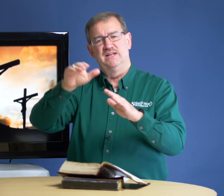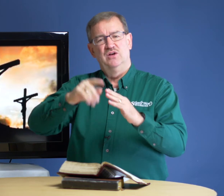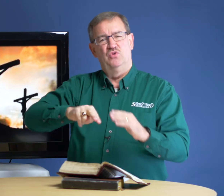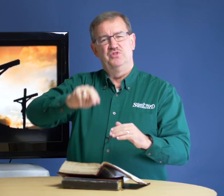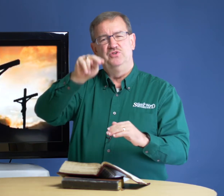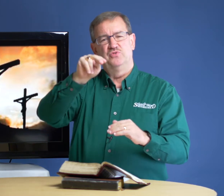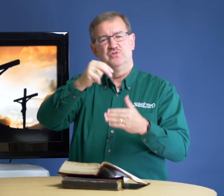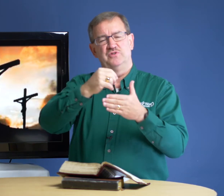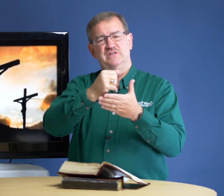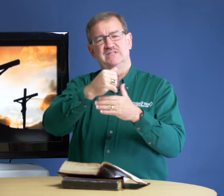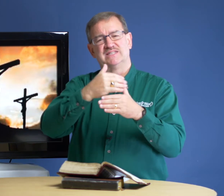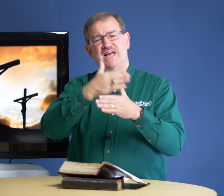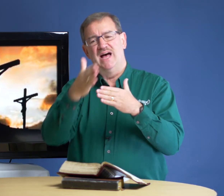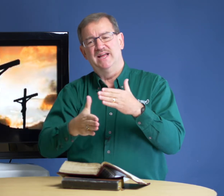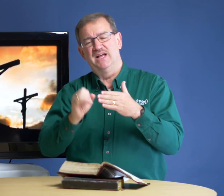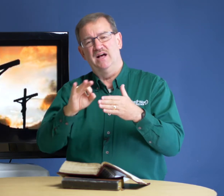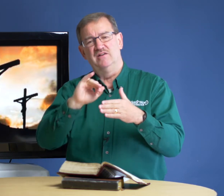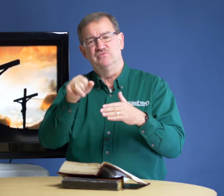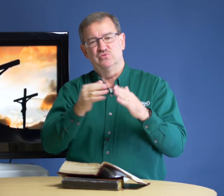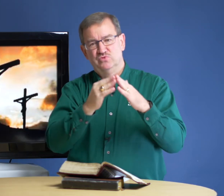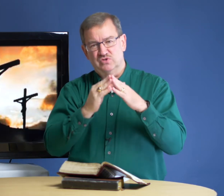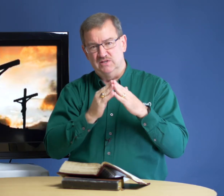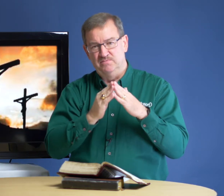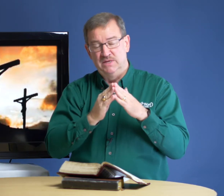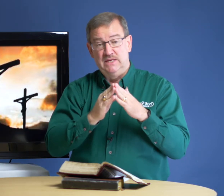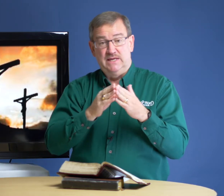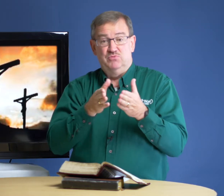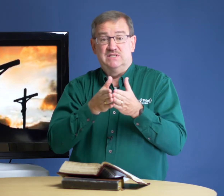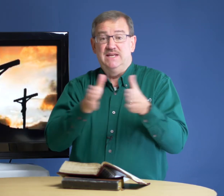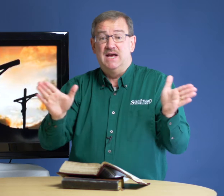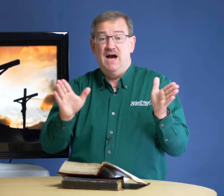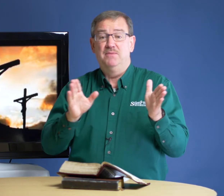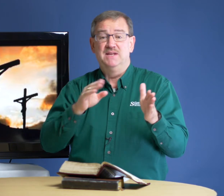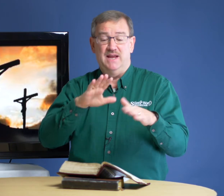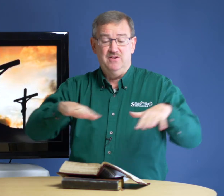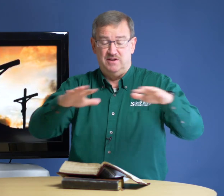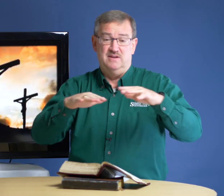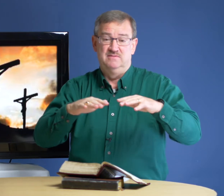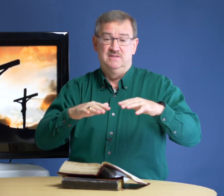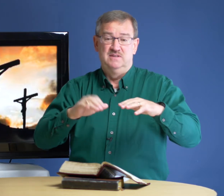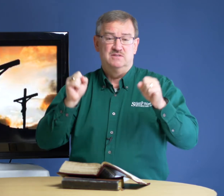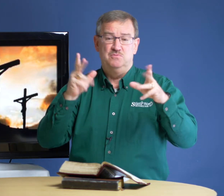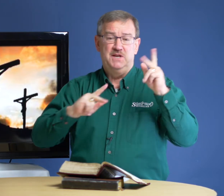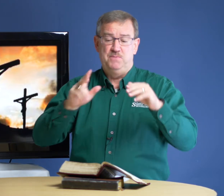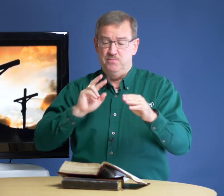on the northern side of Jerusalem. It was in a common area. So many people